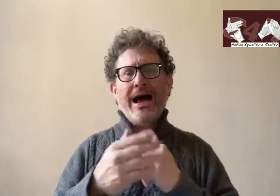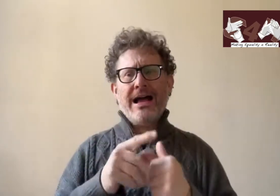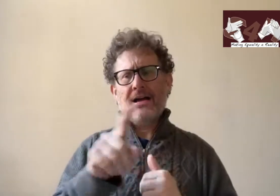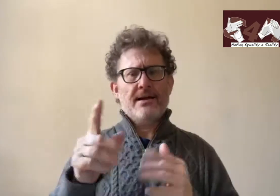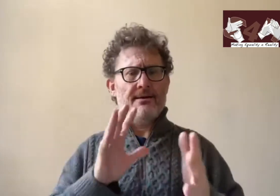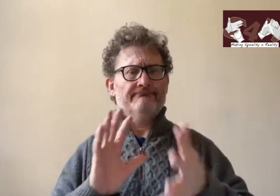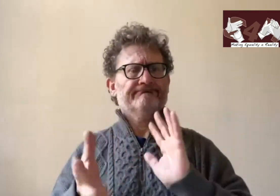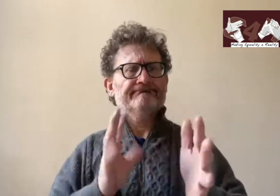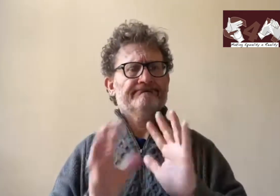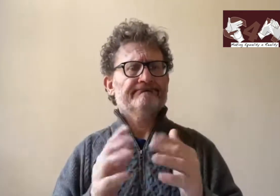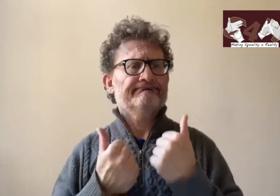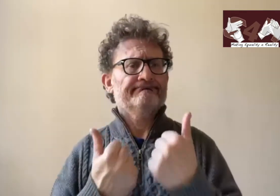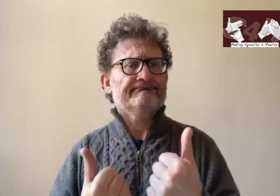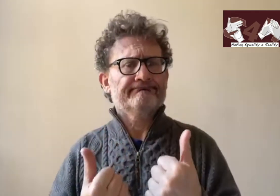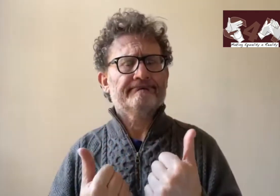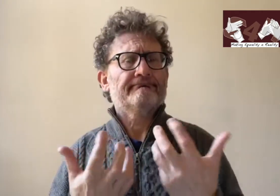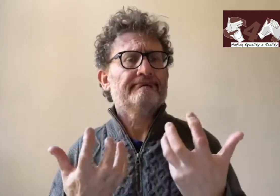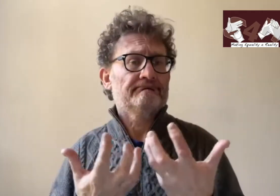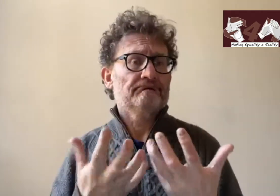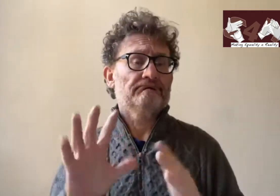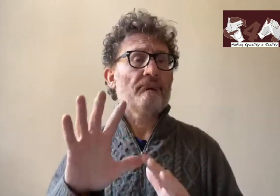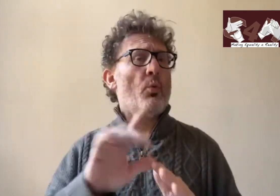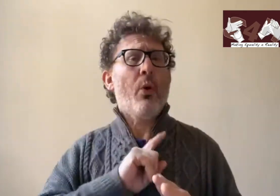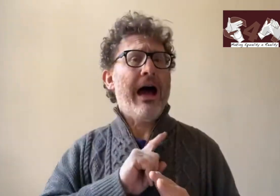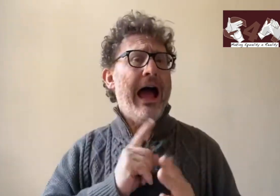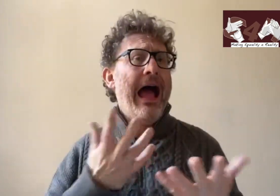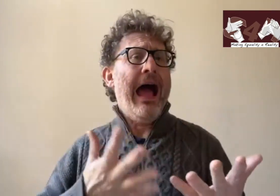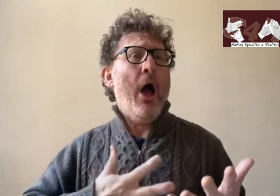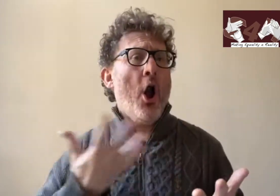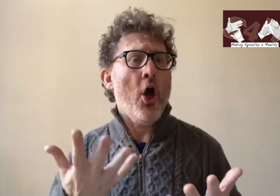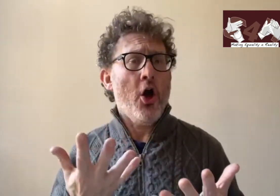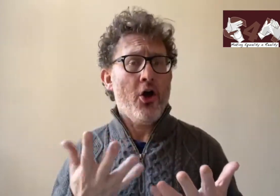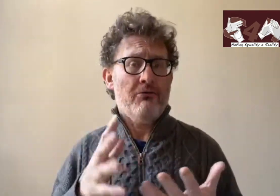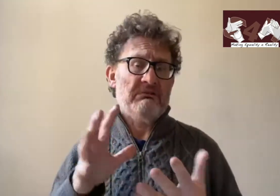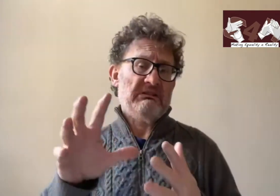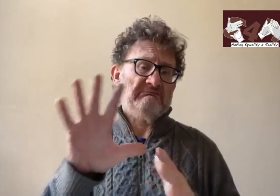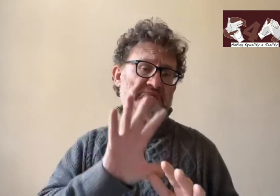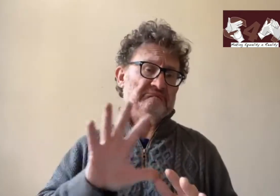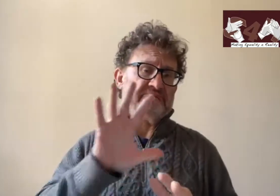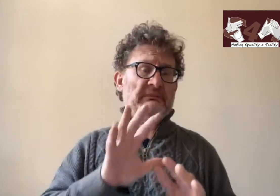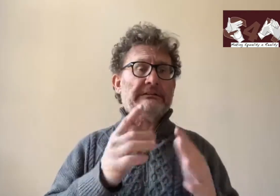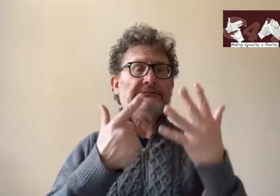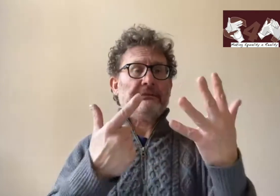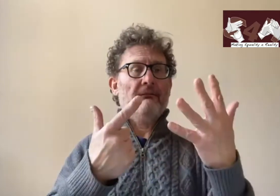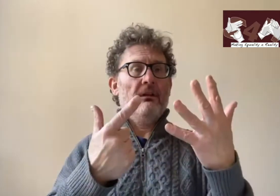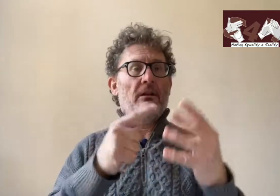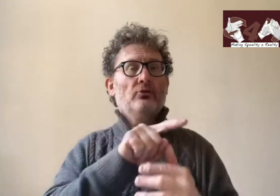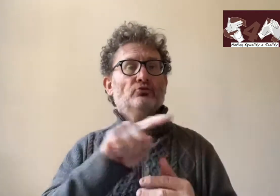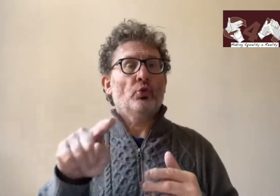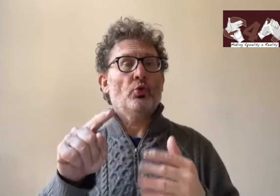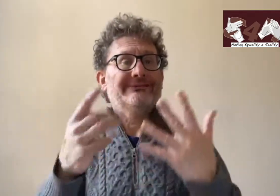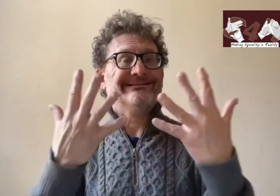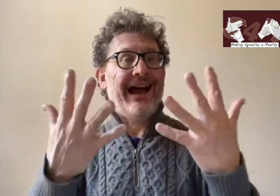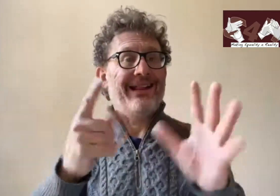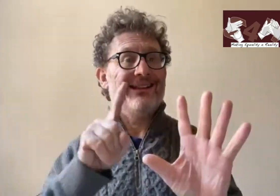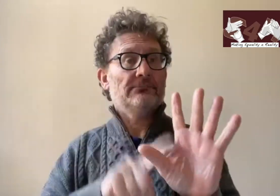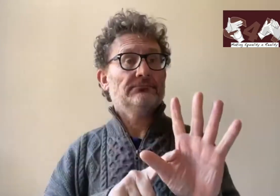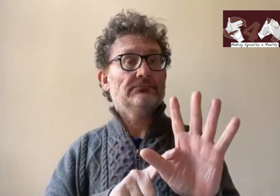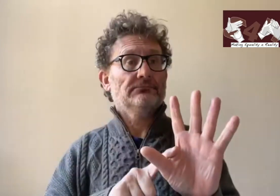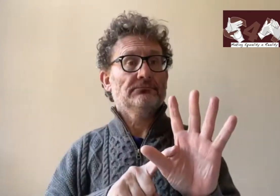anyway most of them will have a good level of BSL usage and that's taking them seven to ten